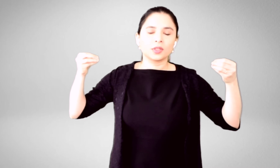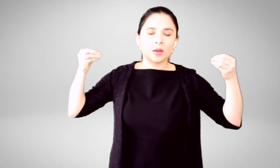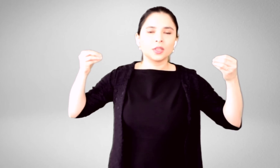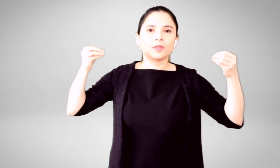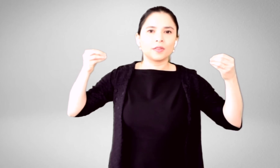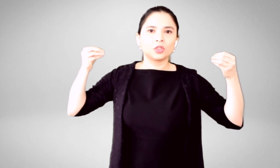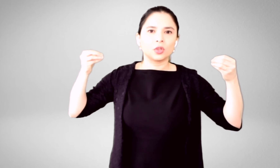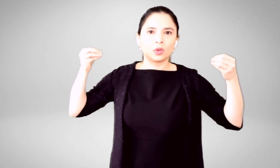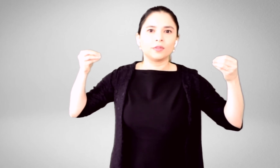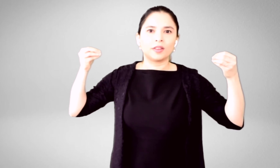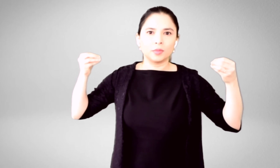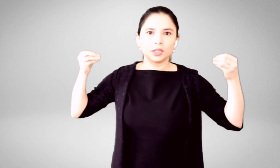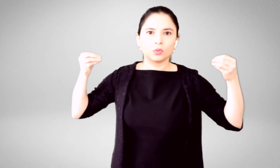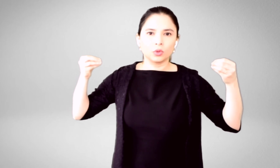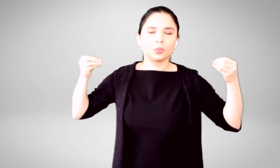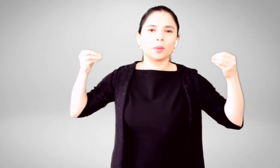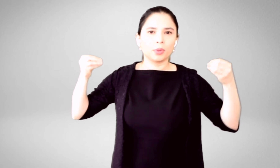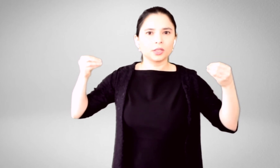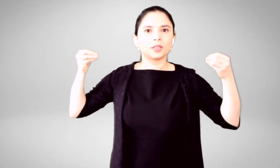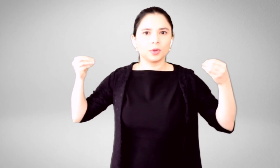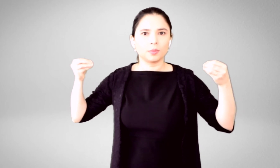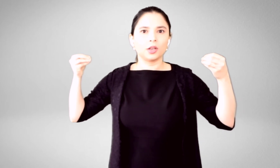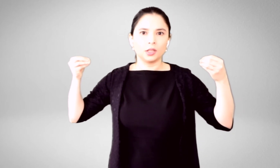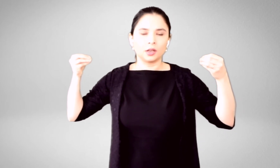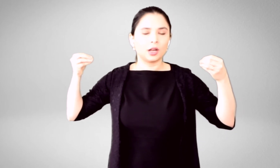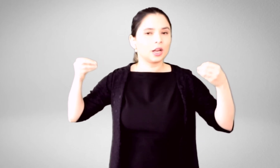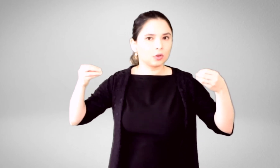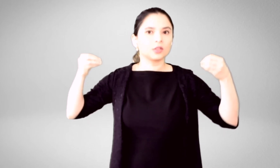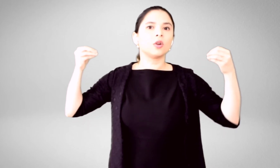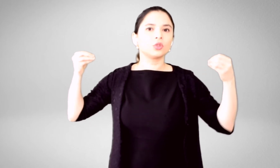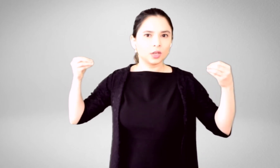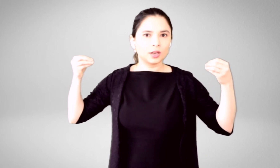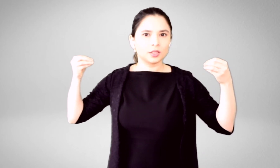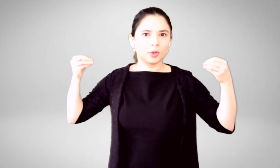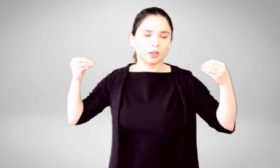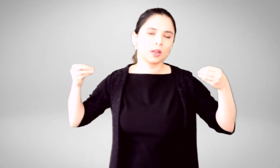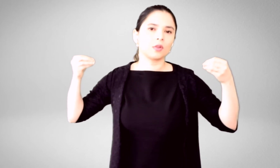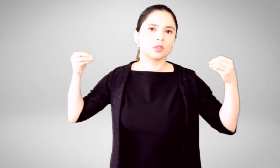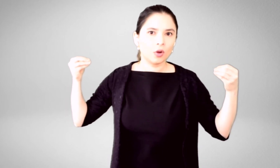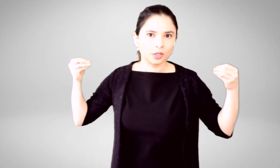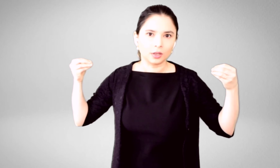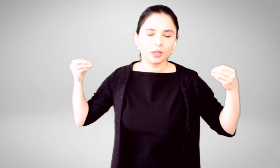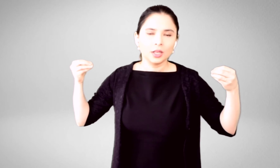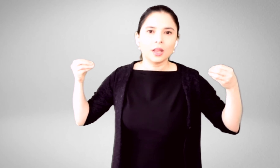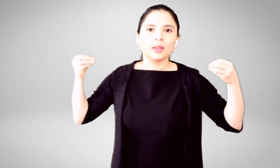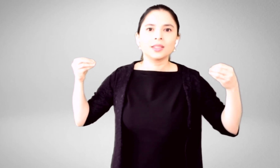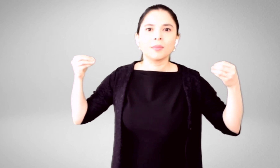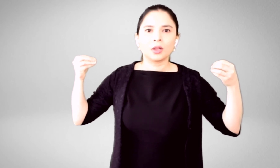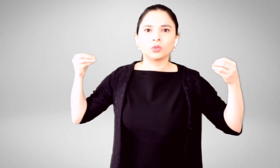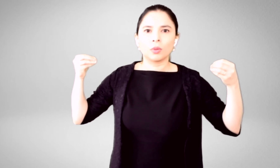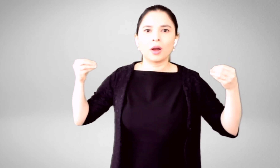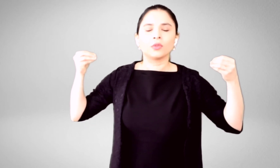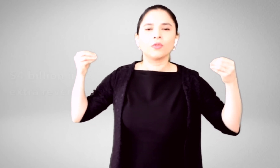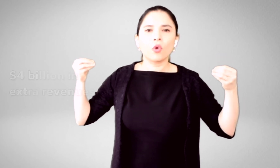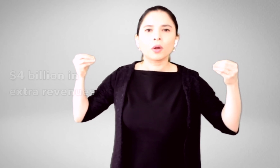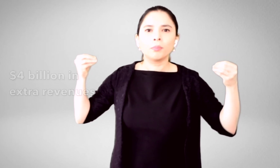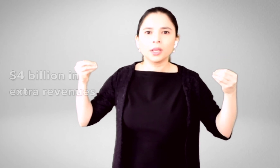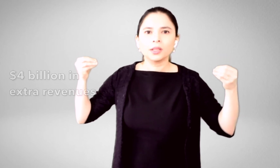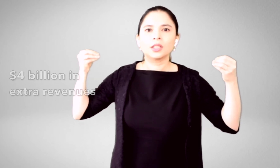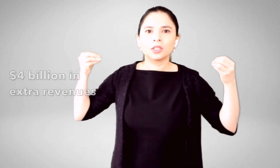if you sell this 525 million rupiah per taxpayer per year, across all treated taxpayers, across all year, this amounted to about $4 billion